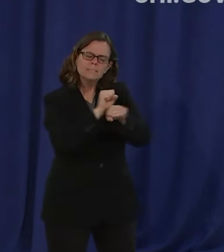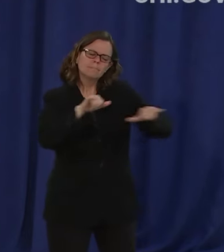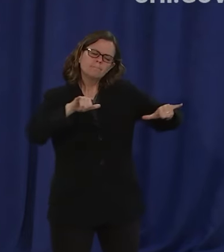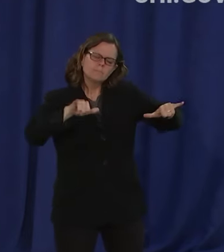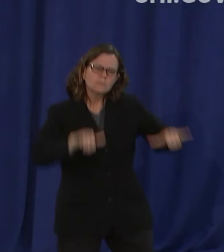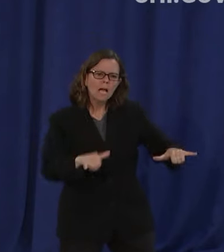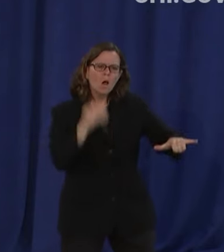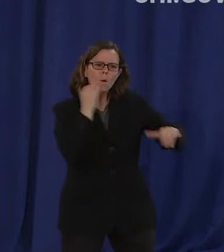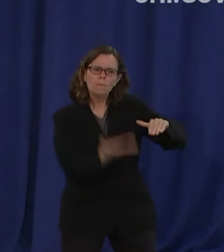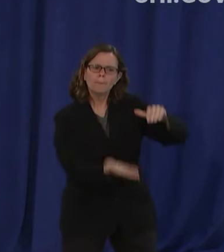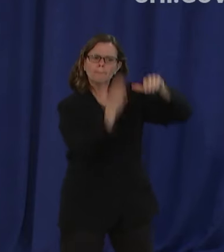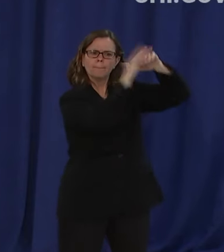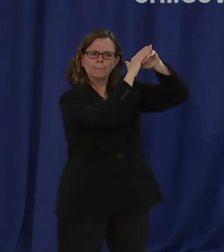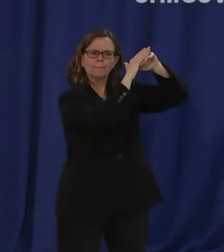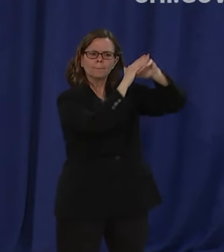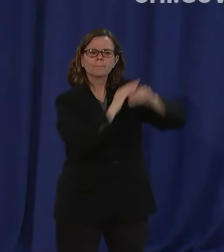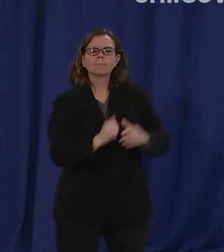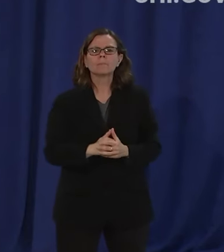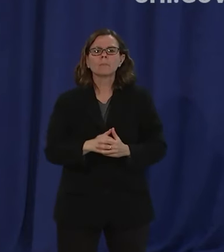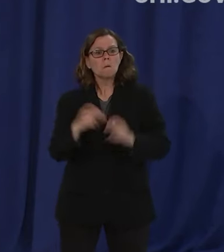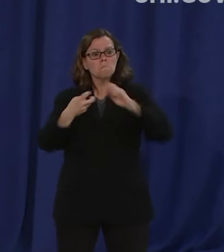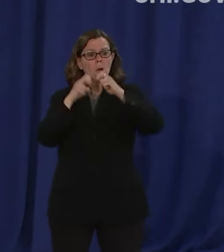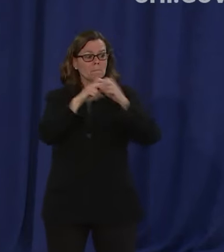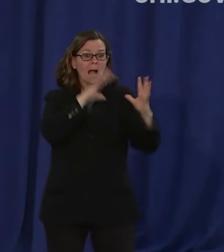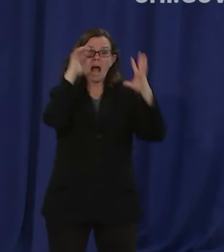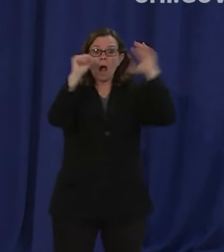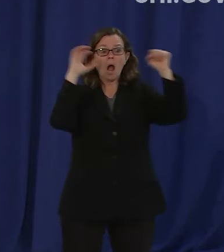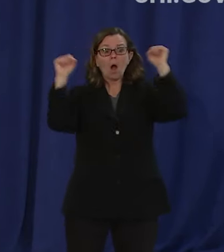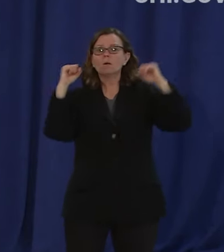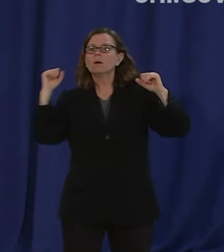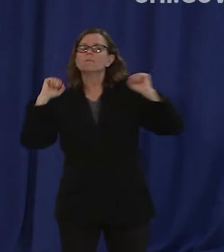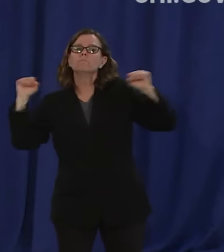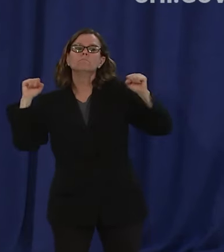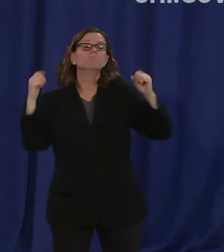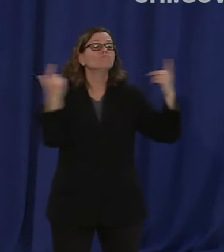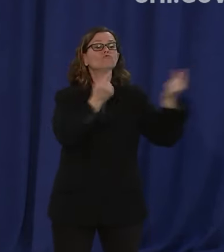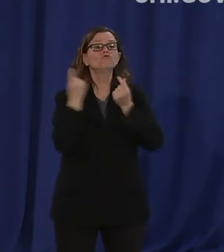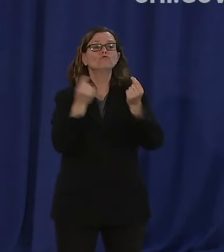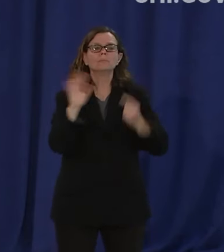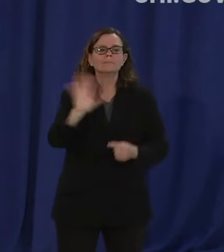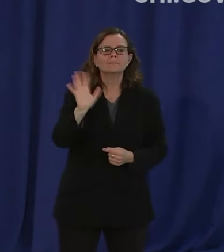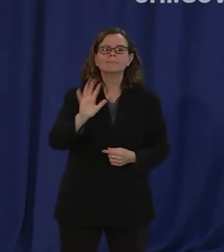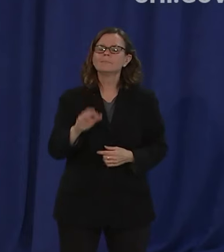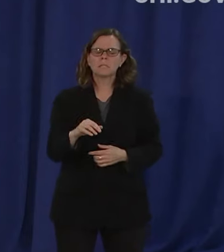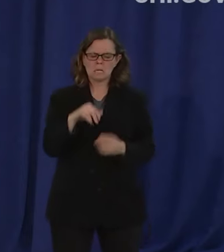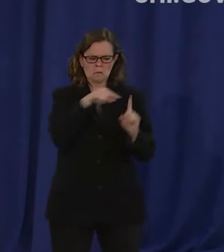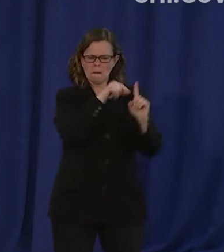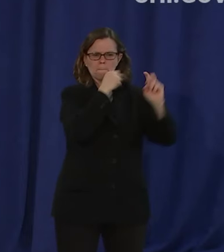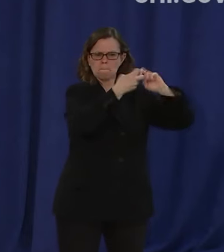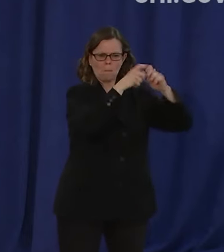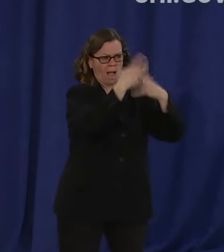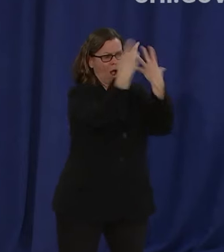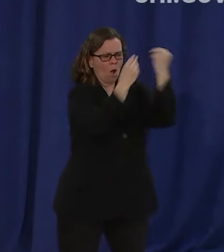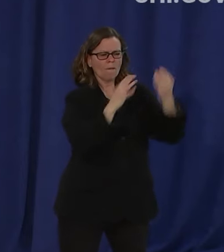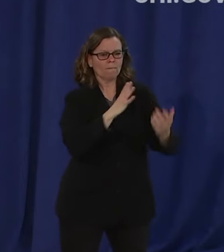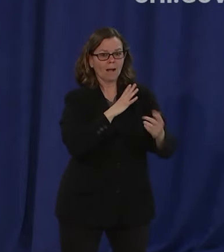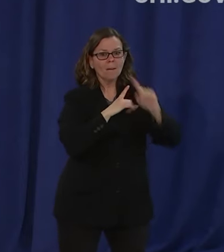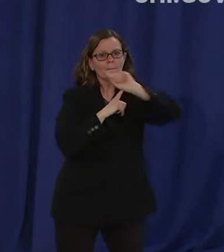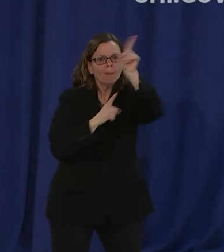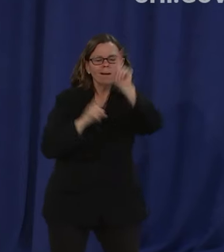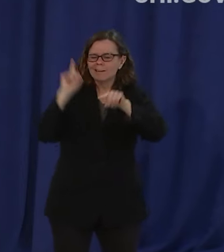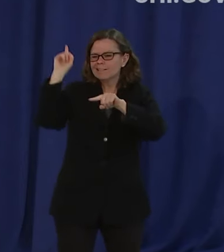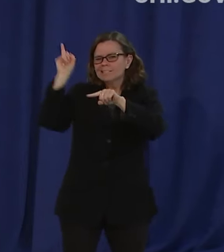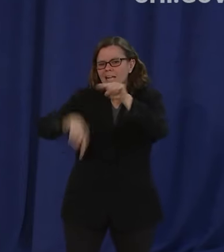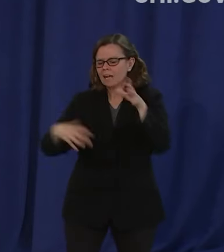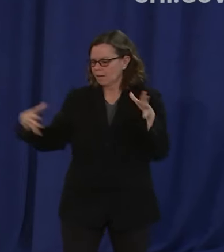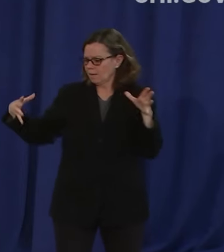outside the issue isn't getting exercise the issue is congregating at a place that's attractive and I get it it's one of the crown jewels of our